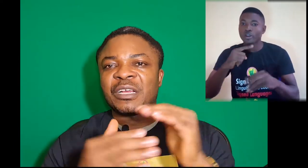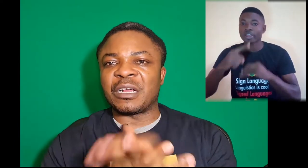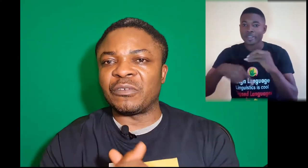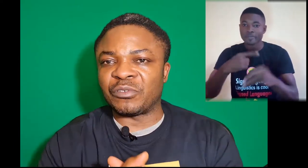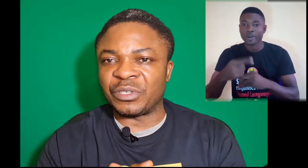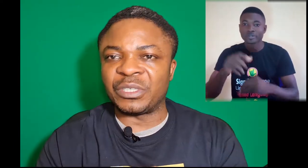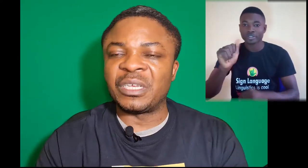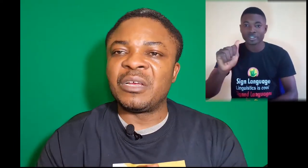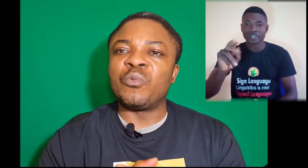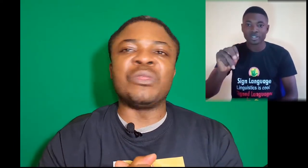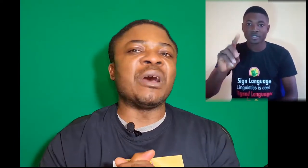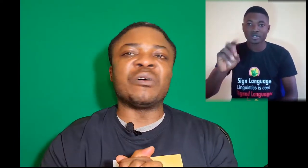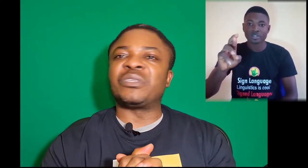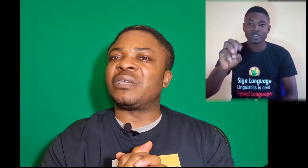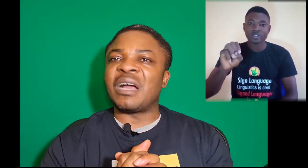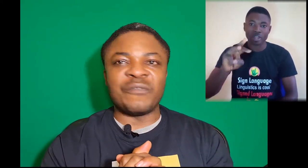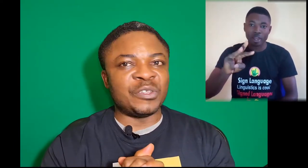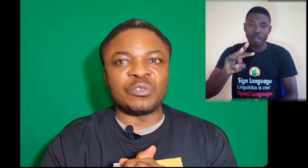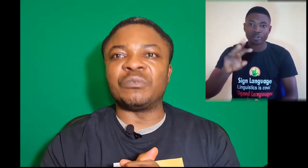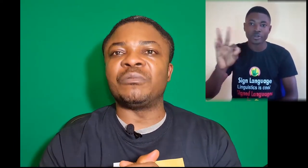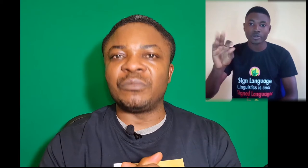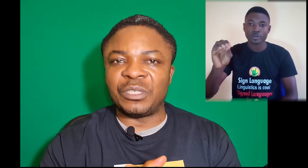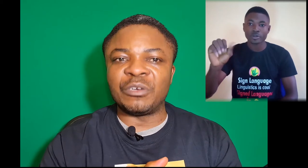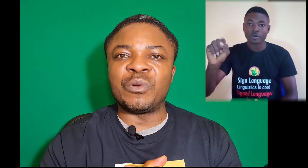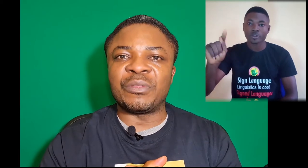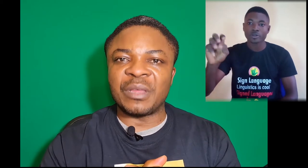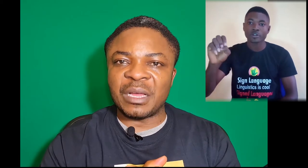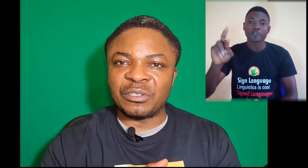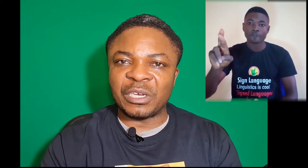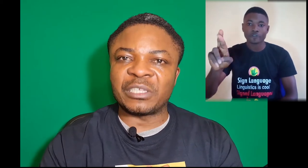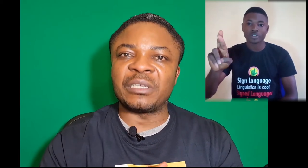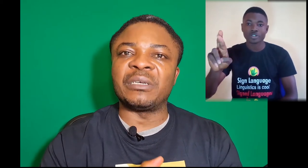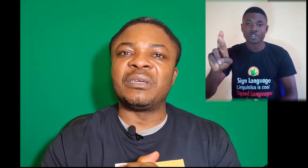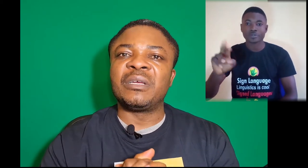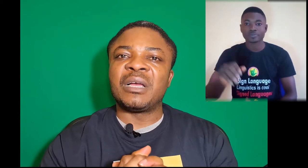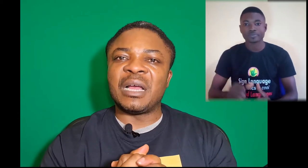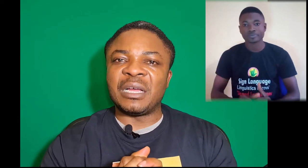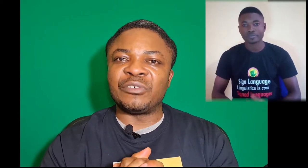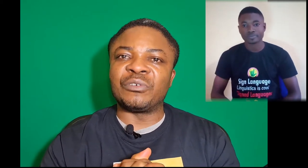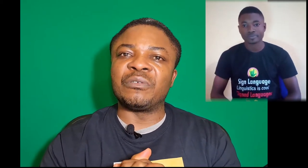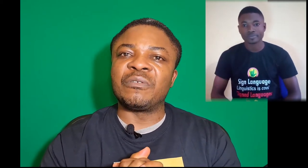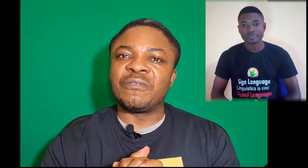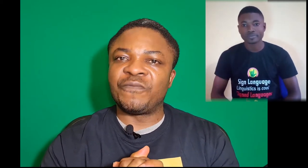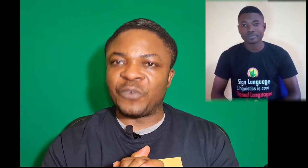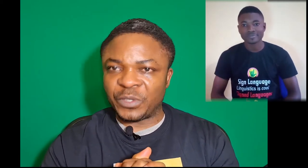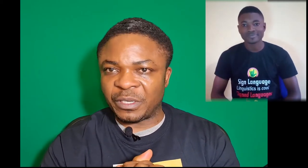countries without having to deal with Dr. Andrew Foster.